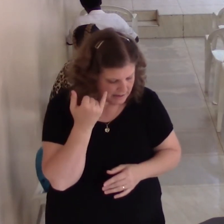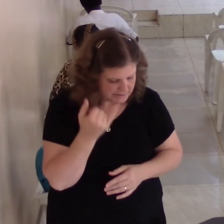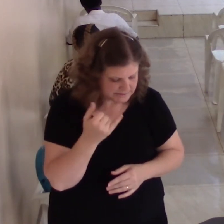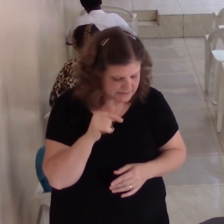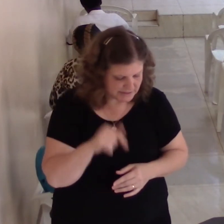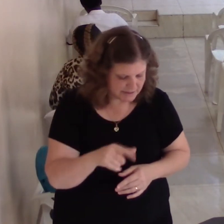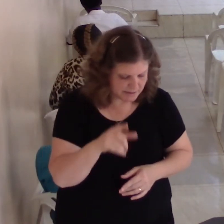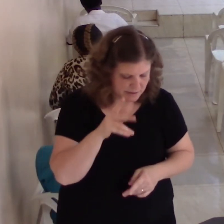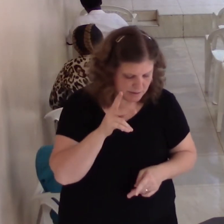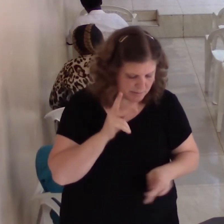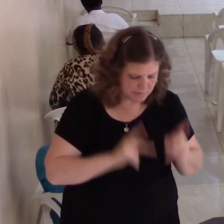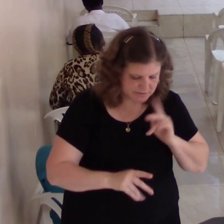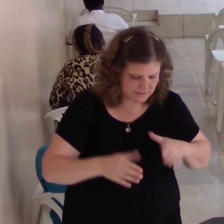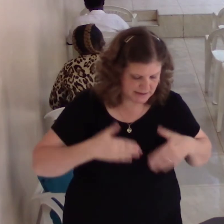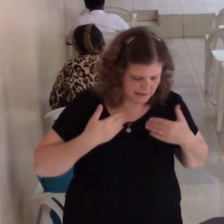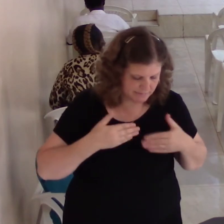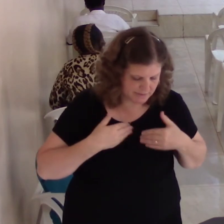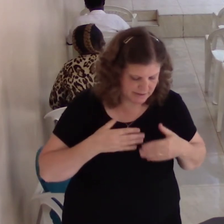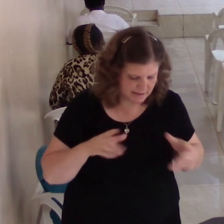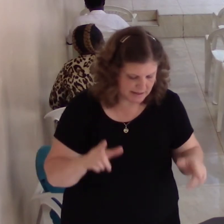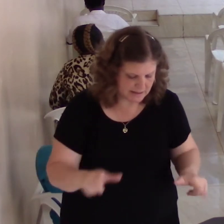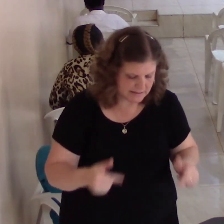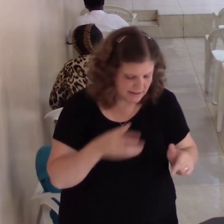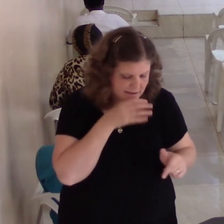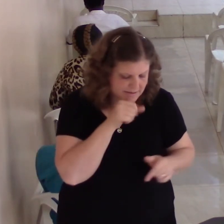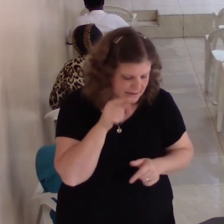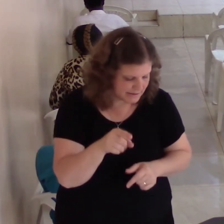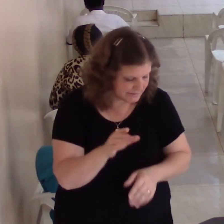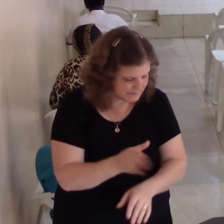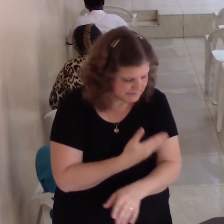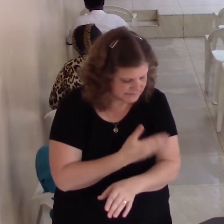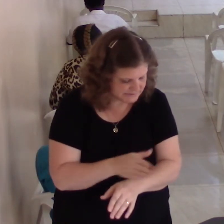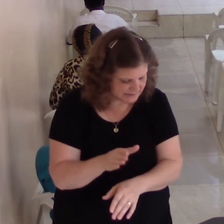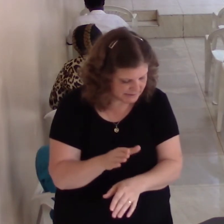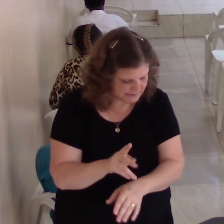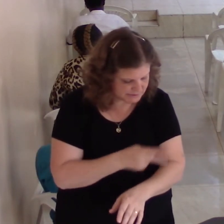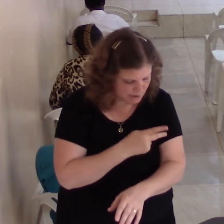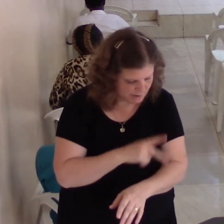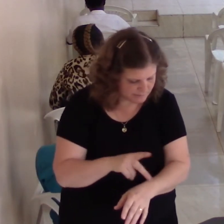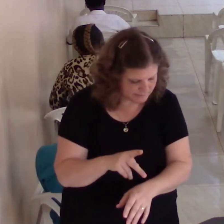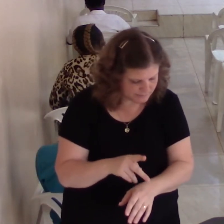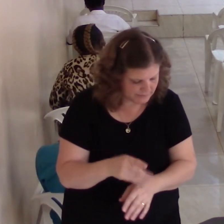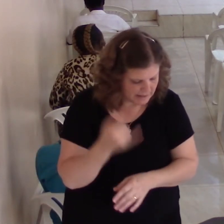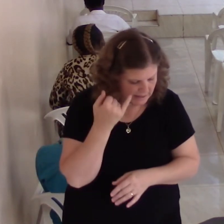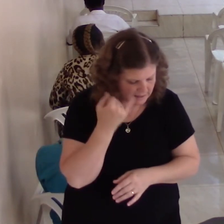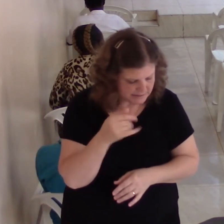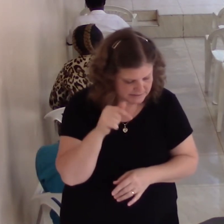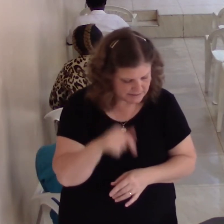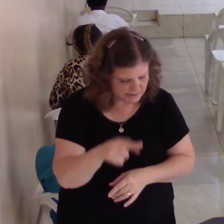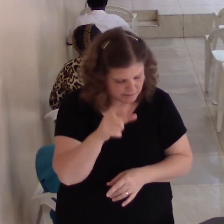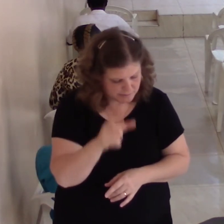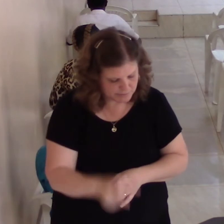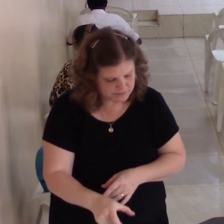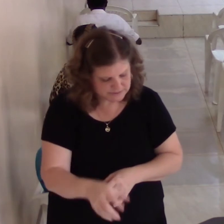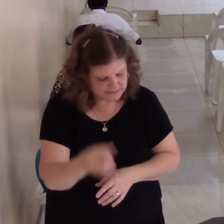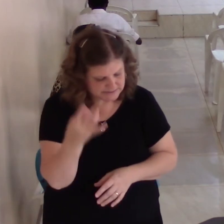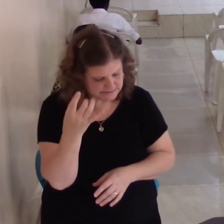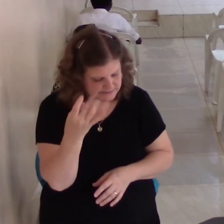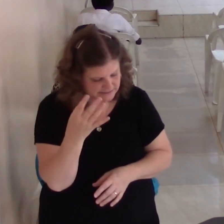let him pray over him. Prayer is important. For a faithful, for spiritual, for emotional,